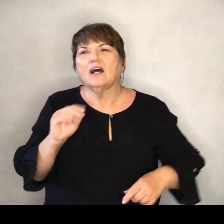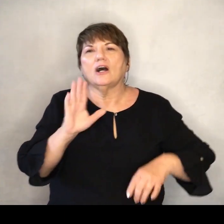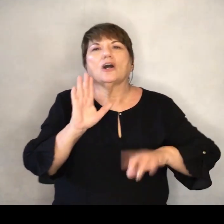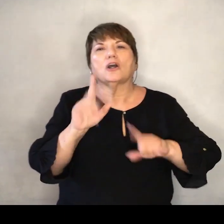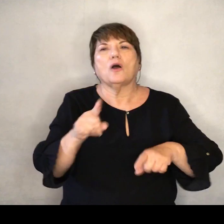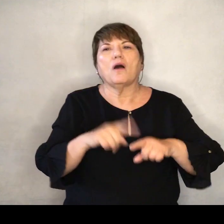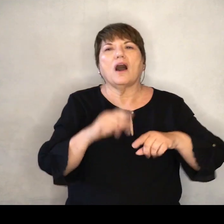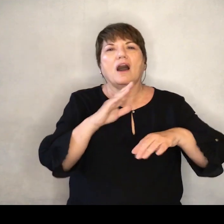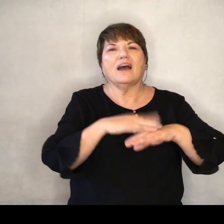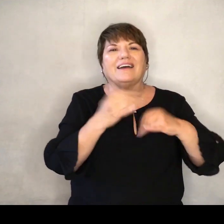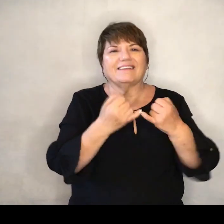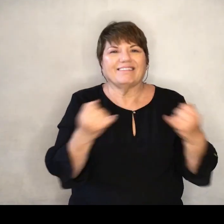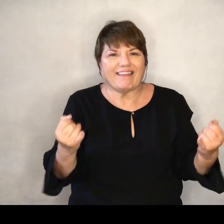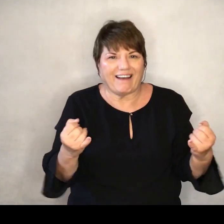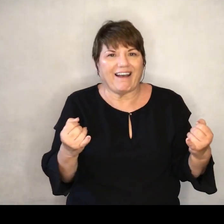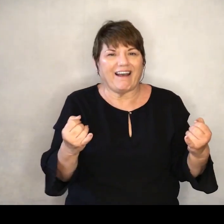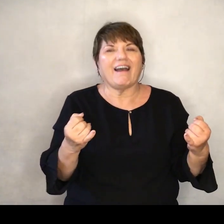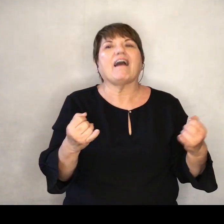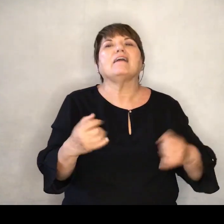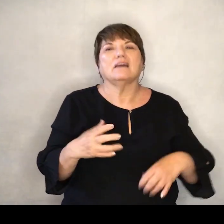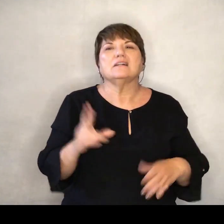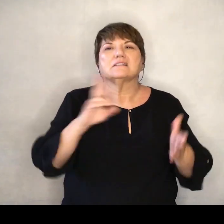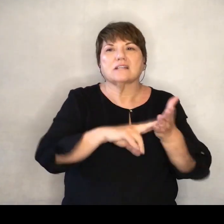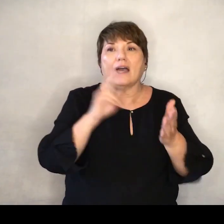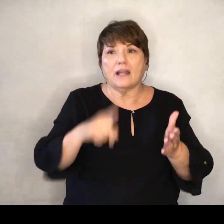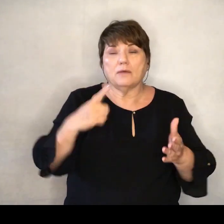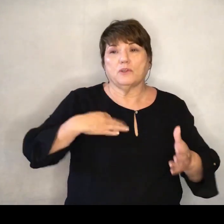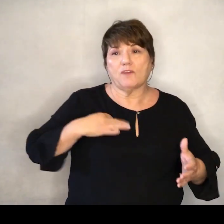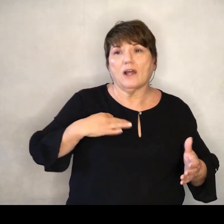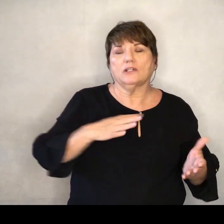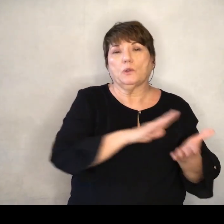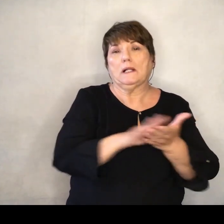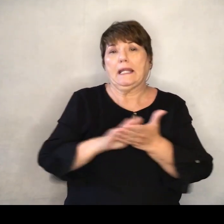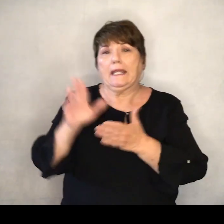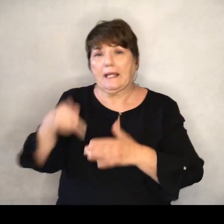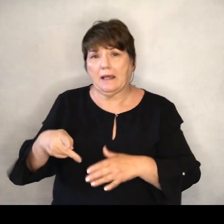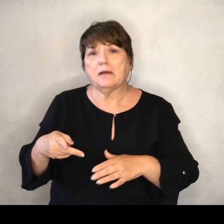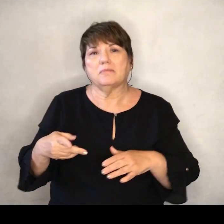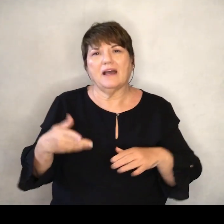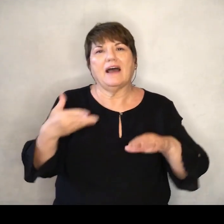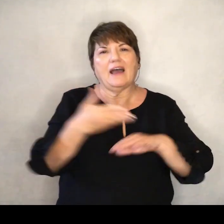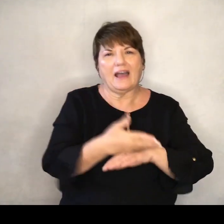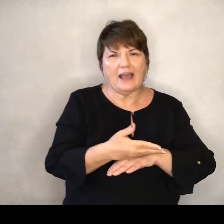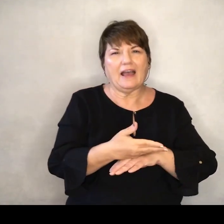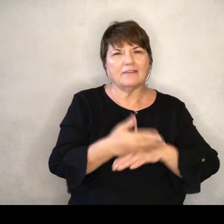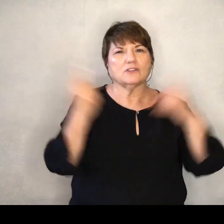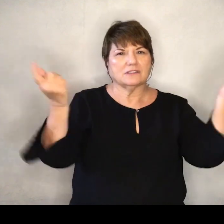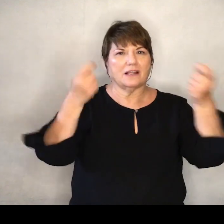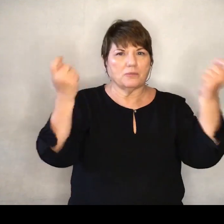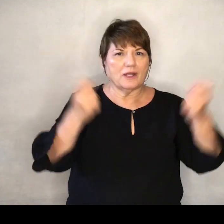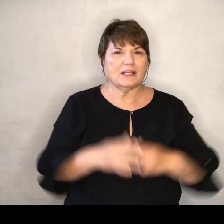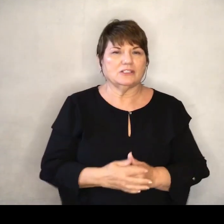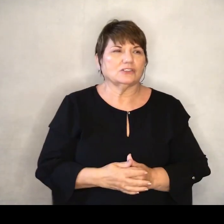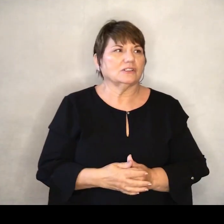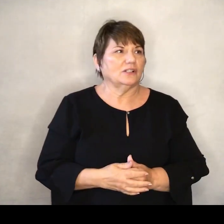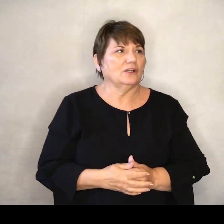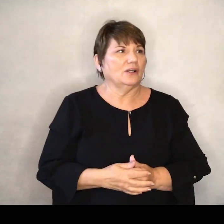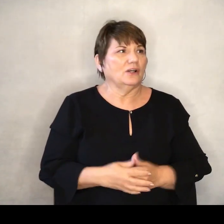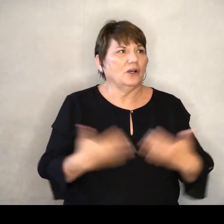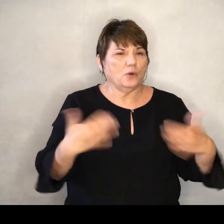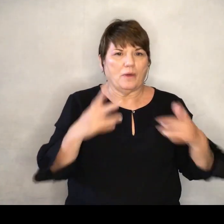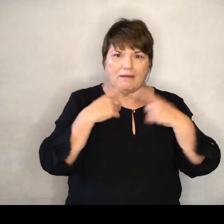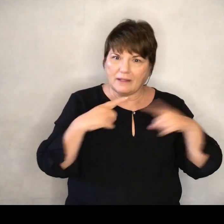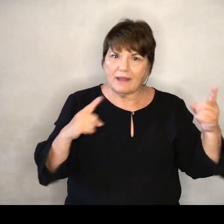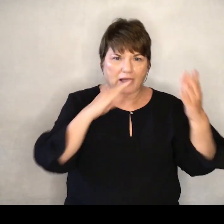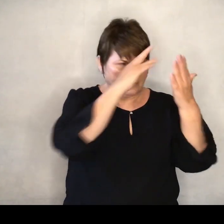sign up at park Perfect So sign up online and meet at the park And you've got all the information you need there Man, these announcements